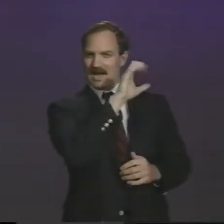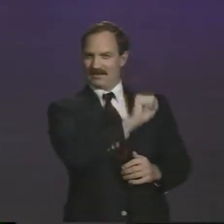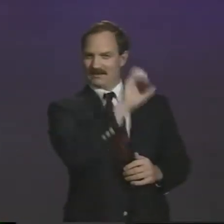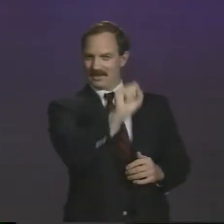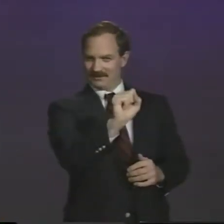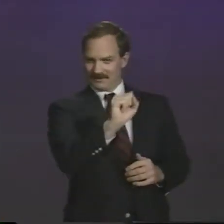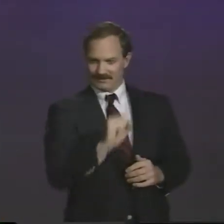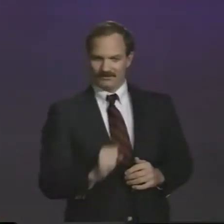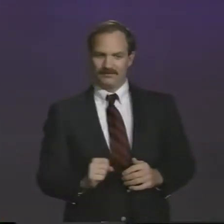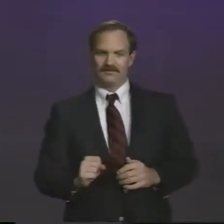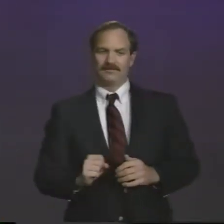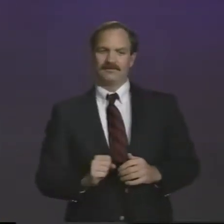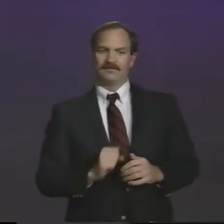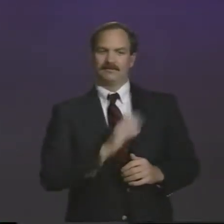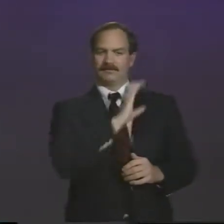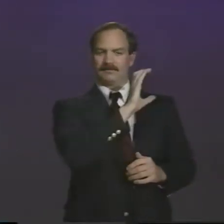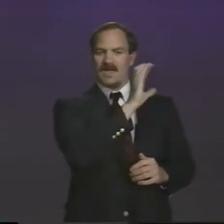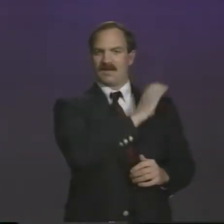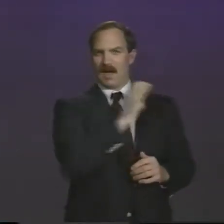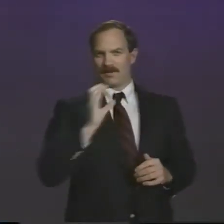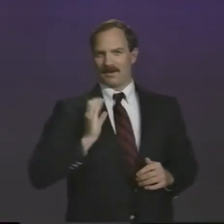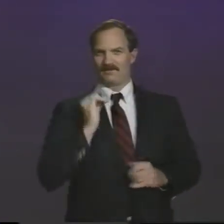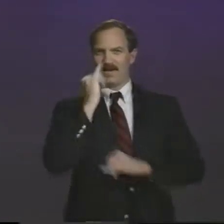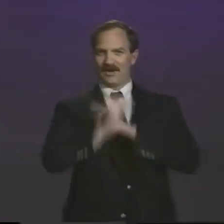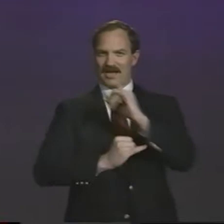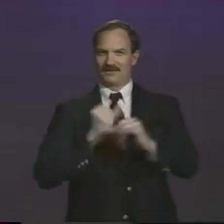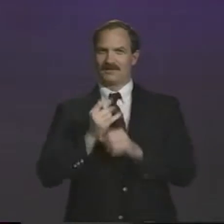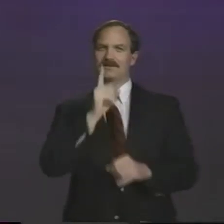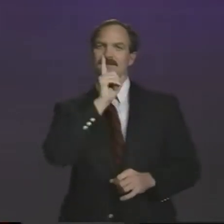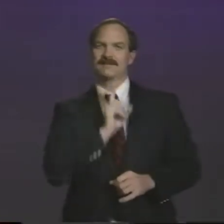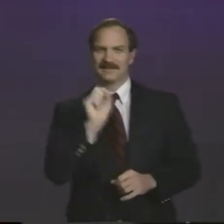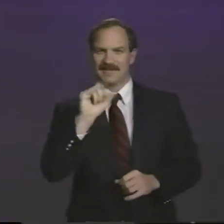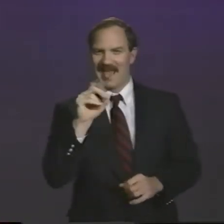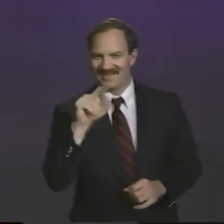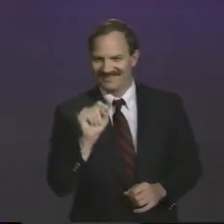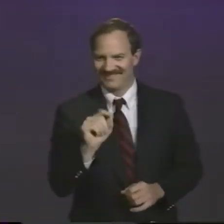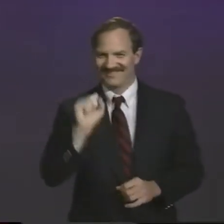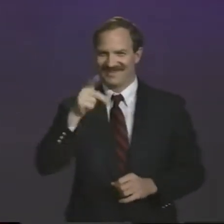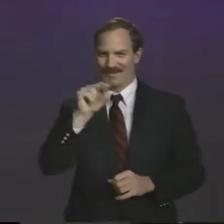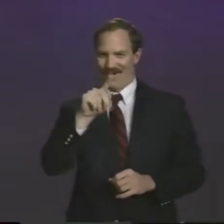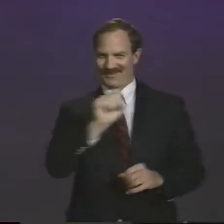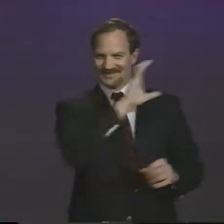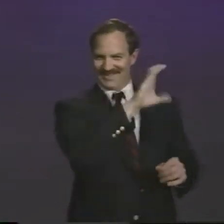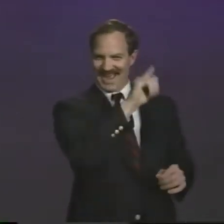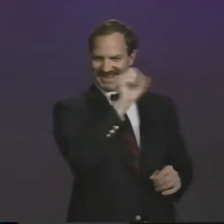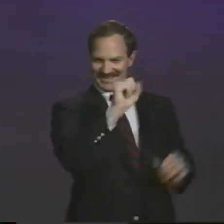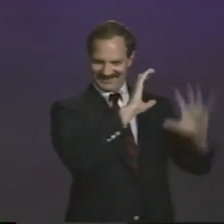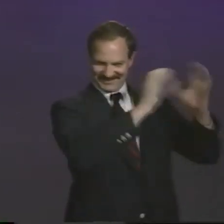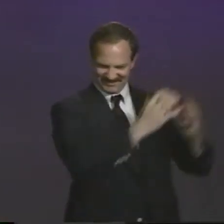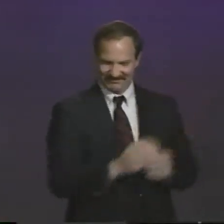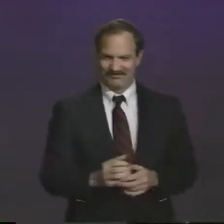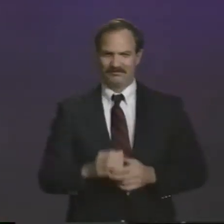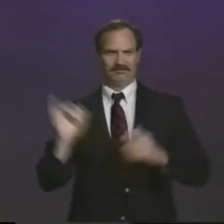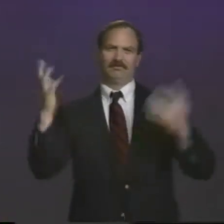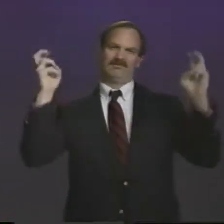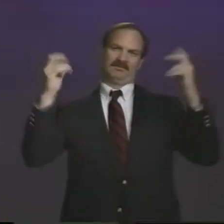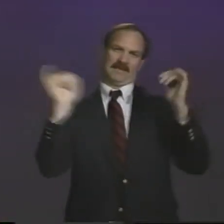And for deaf people, there is an organization called CISS, the Committee International of Silent